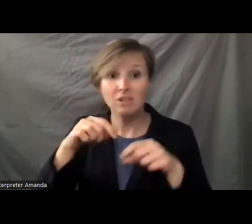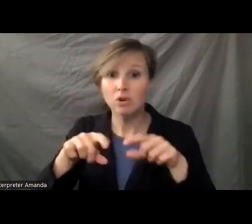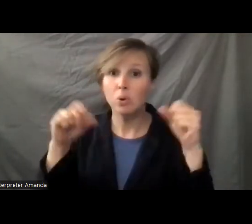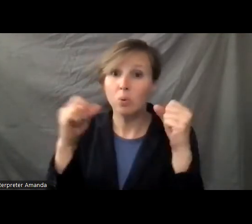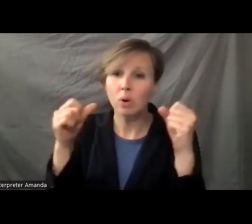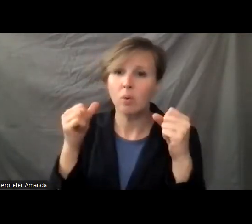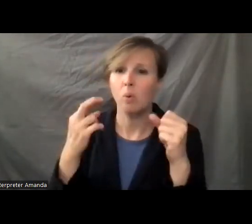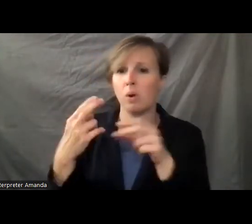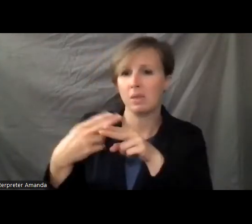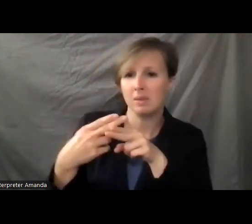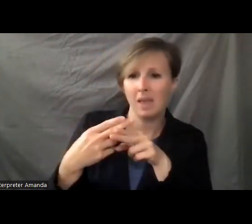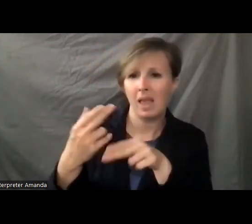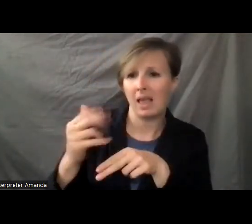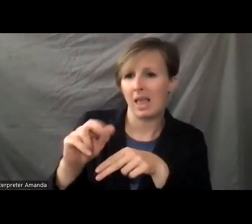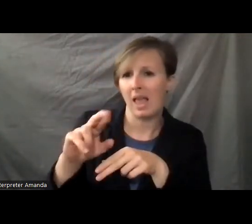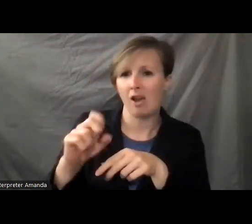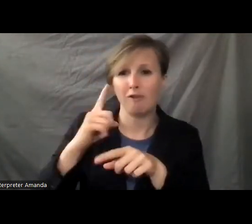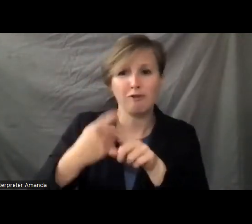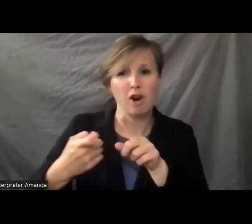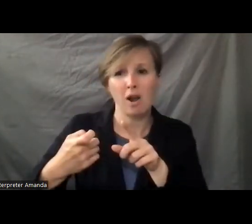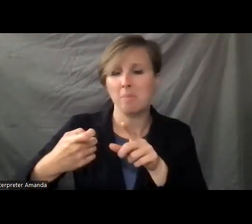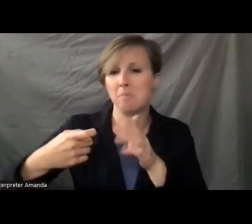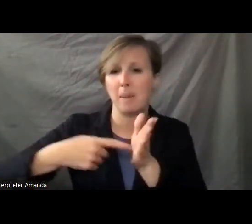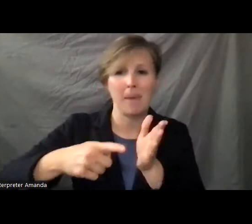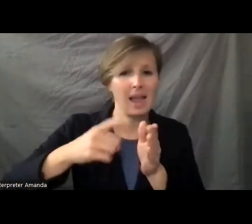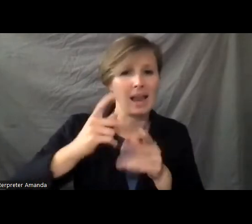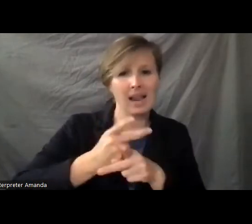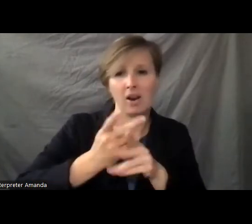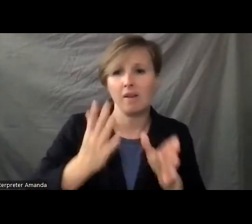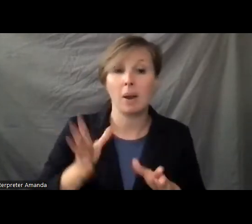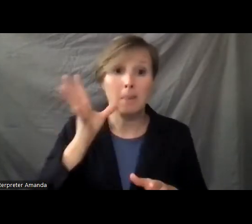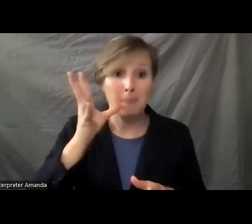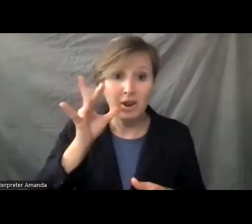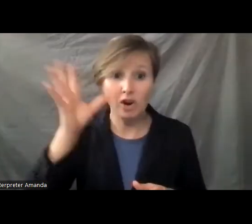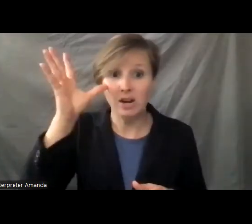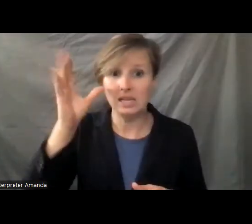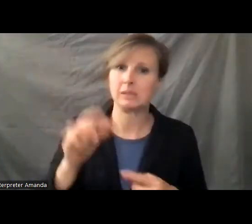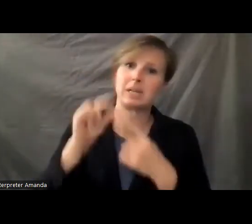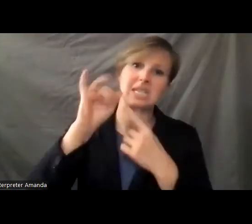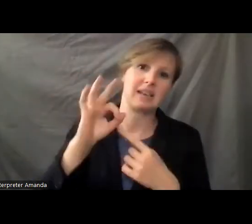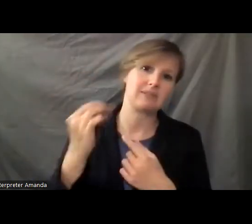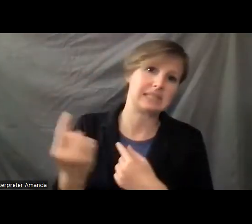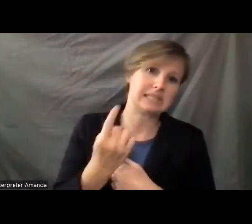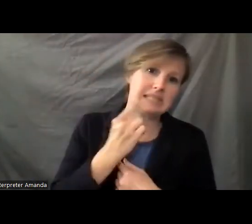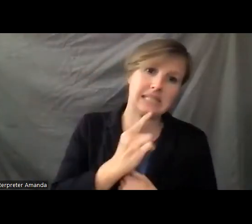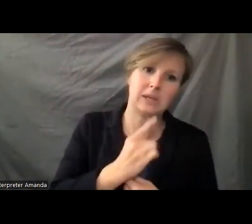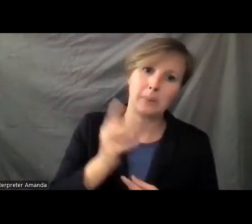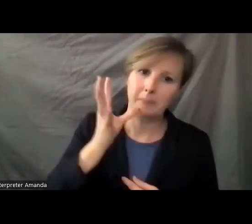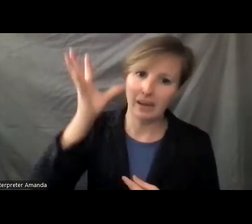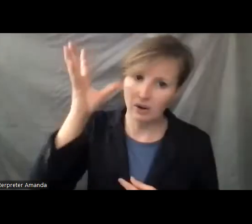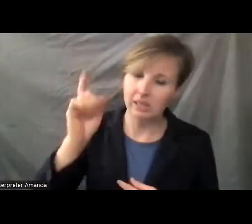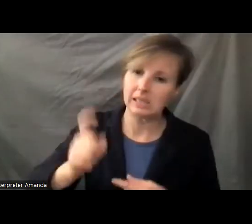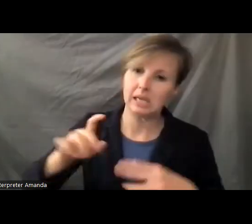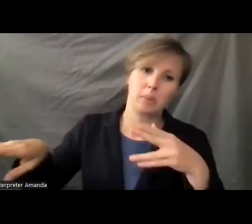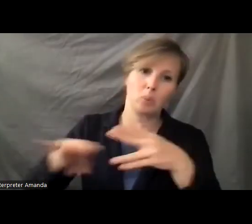intermittent care from a paid caregiver to just give a parent, especially a single parent, just a break. I'd also consider